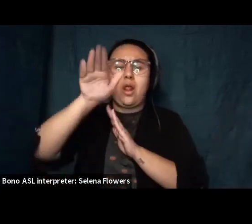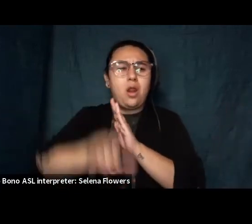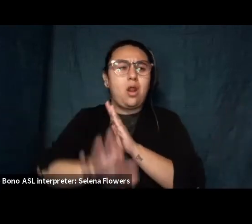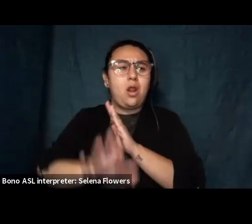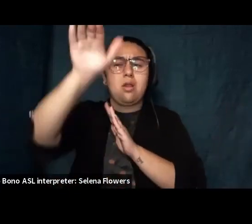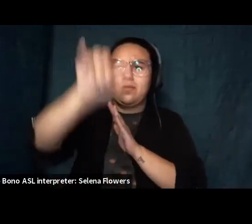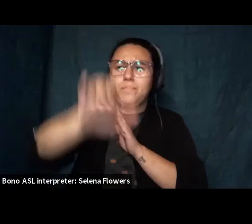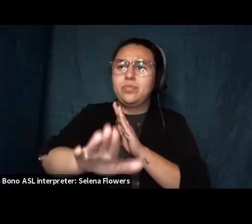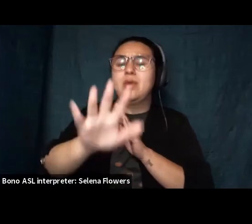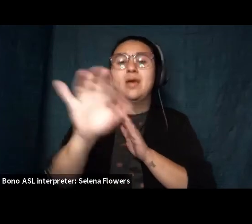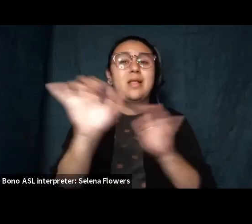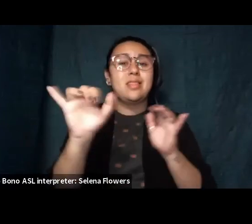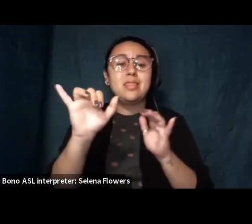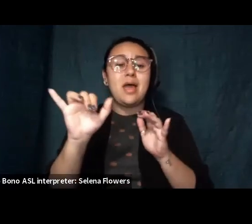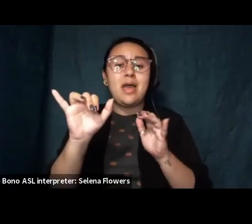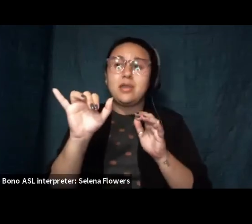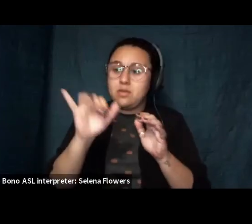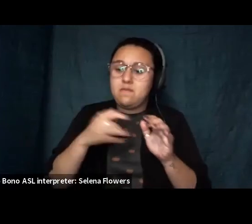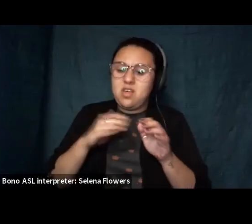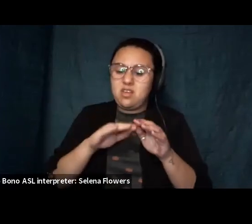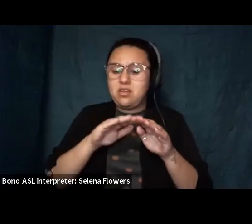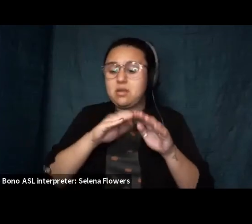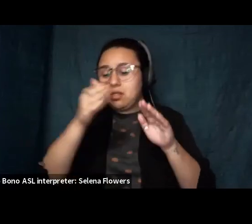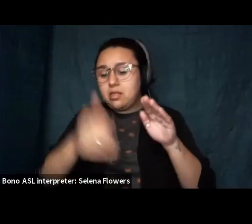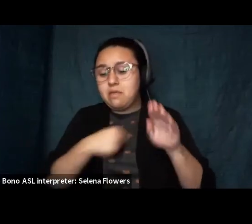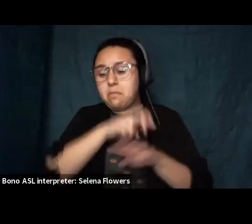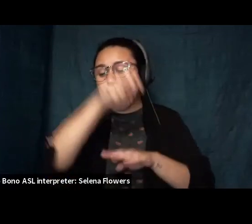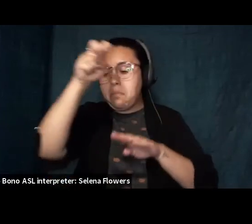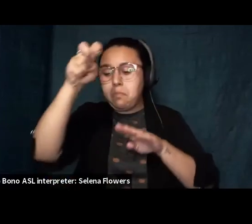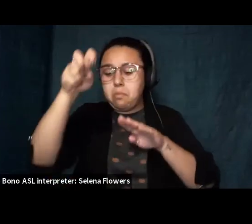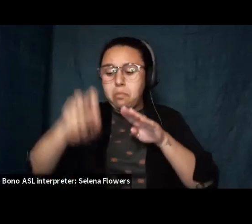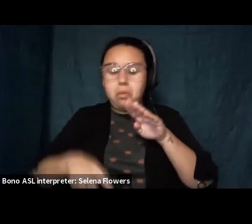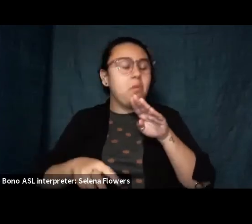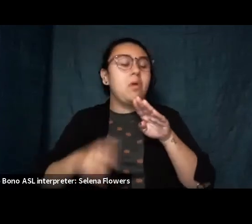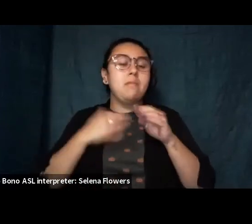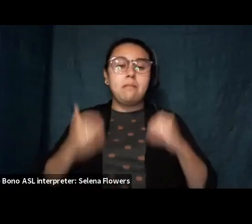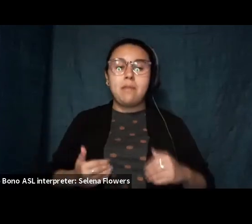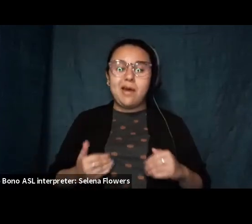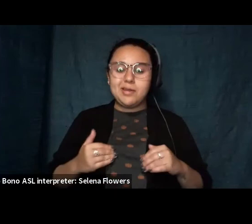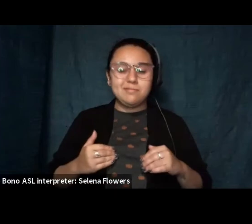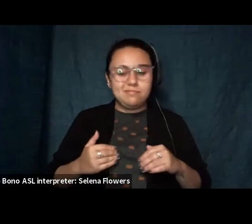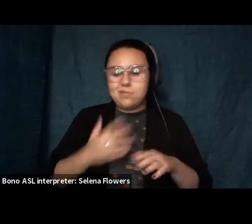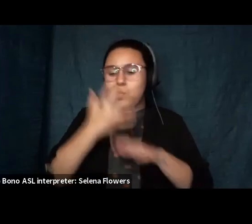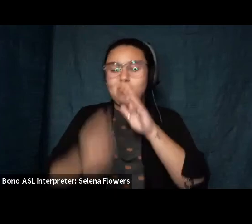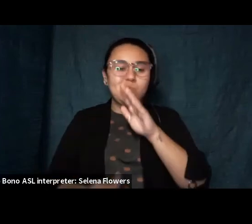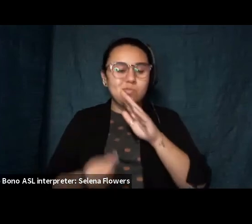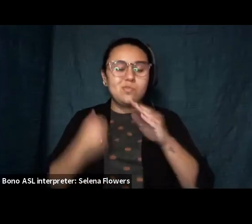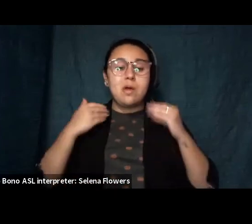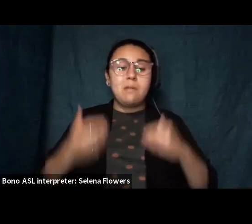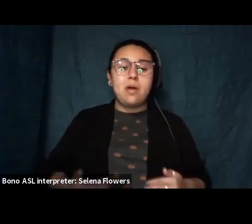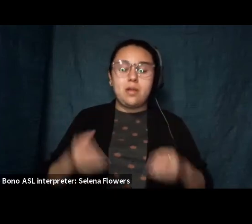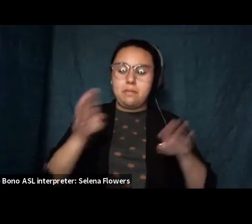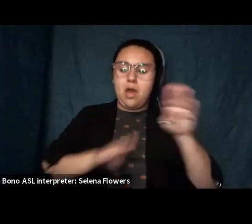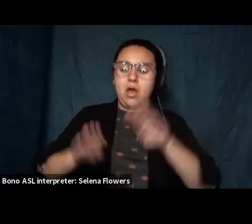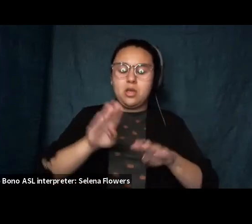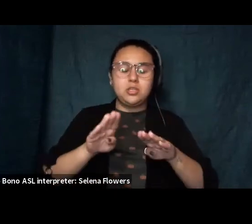before he realizes he's gone off a cliff was part of my body my biology and something to endure or manage for a lifetime